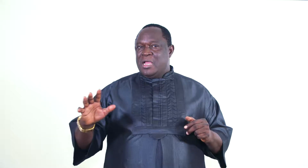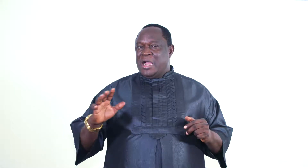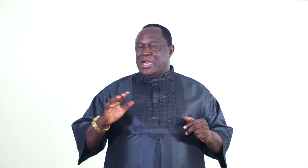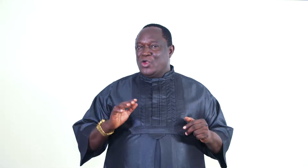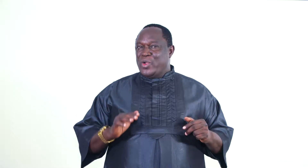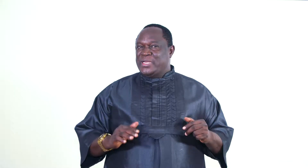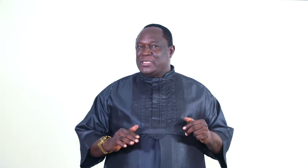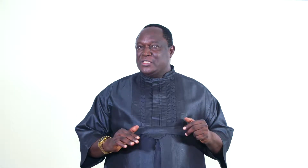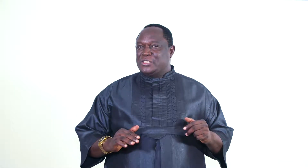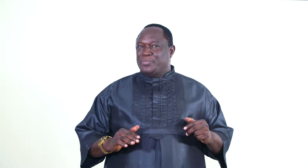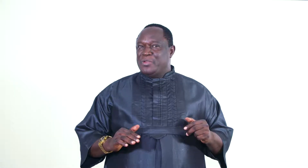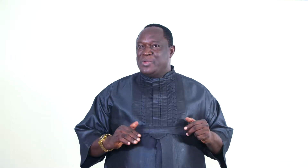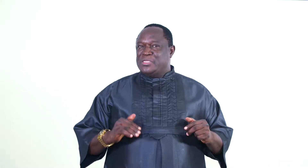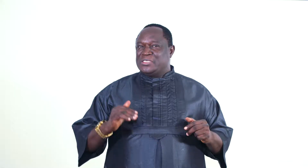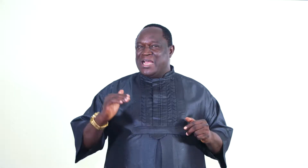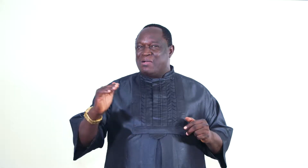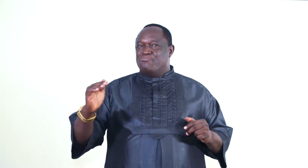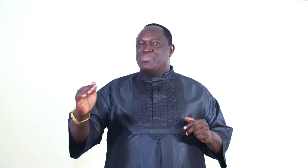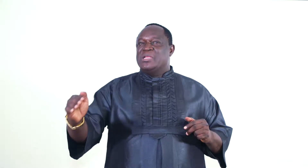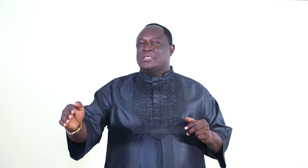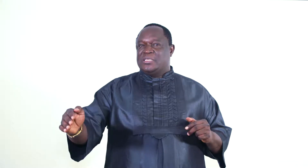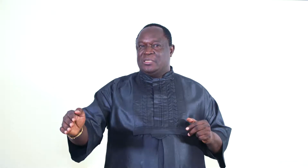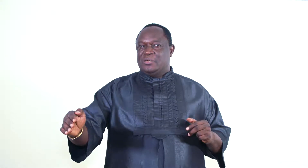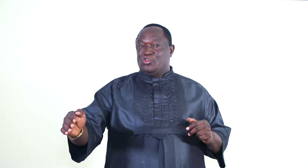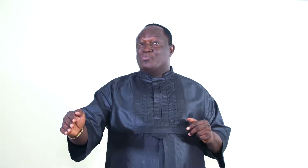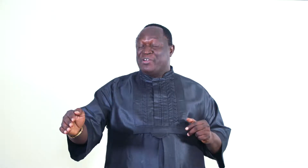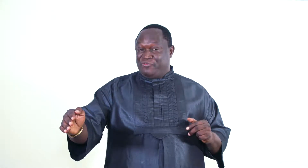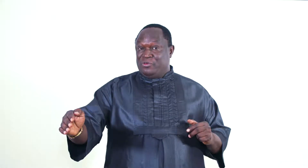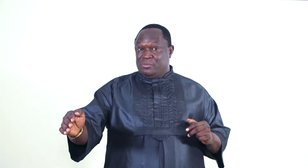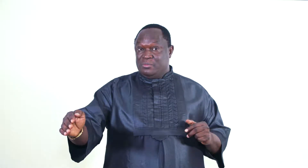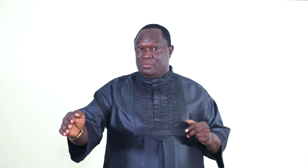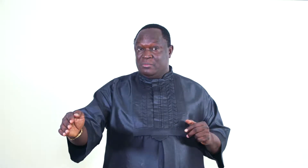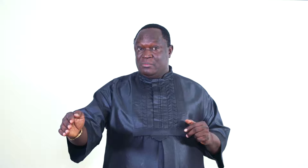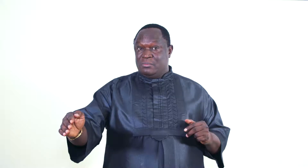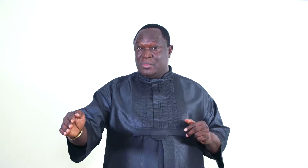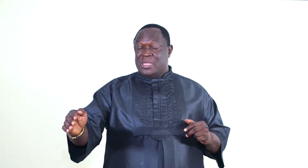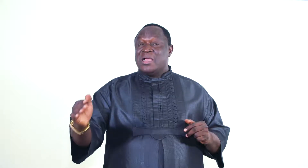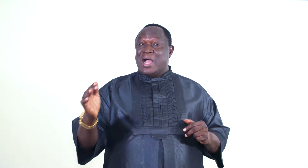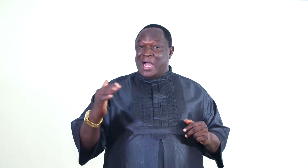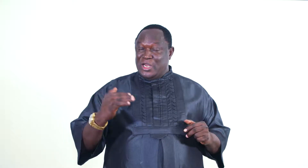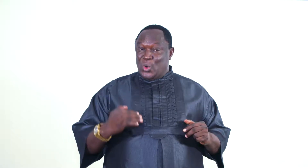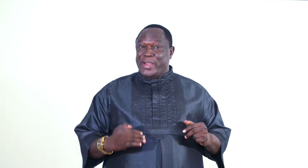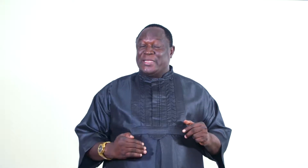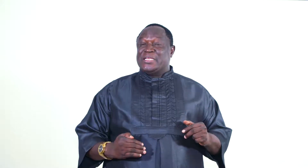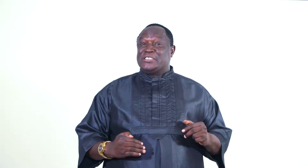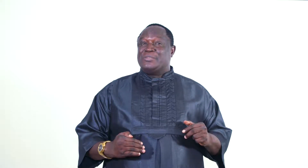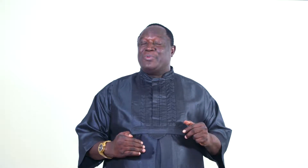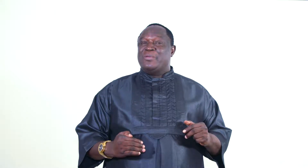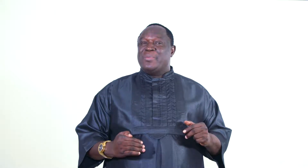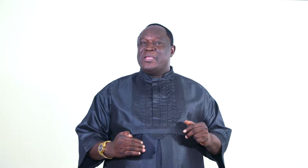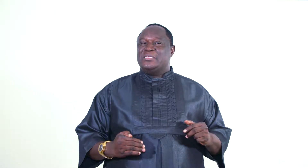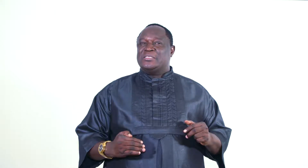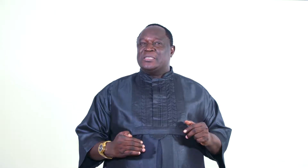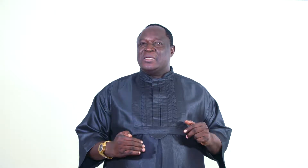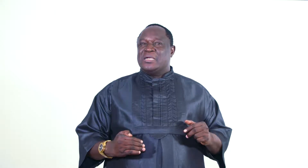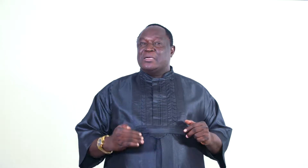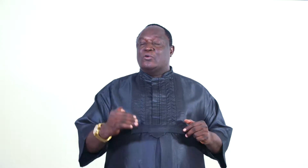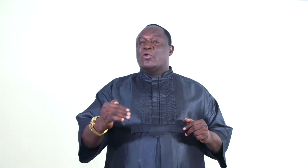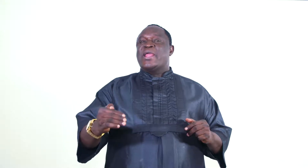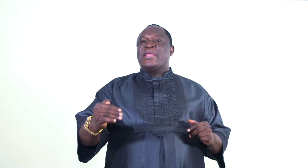Anointing simply means ability to perform. Anointing simply means grace